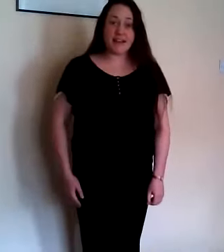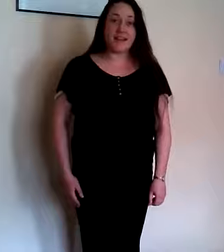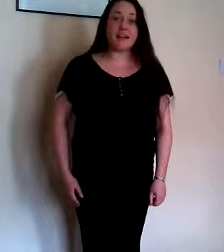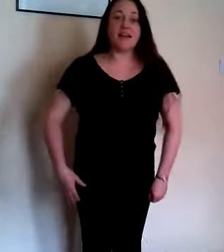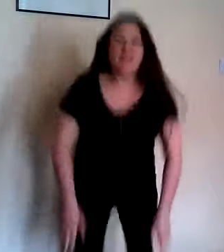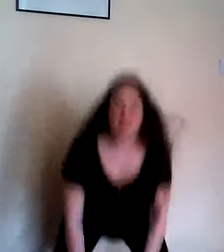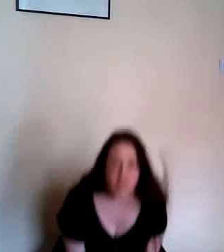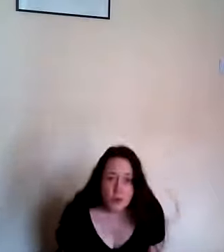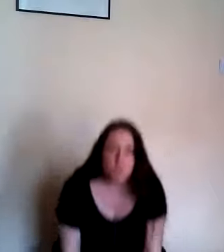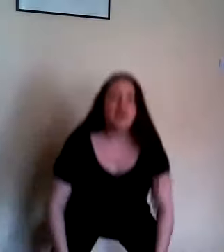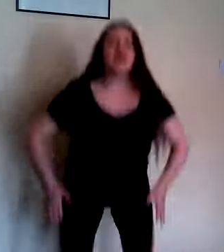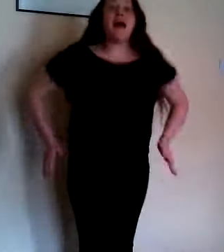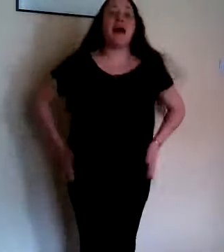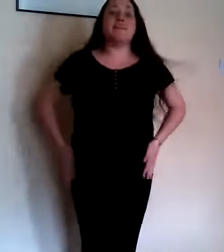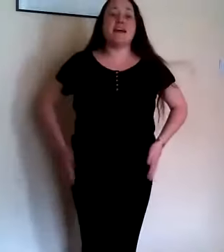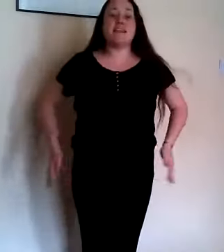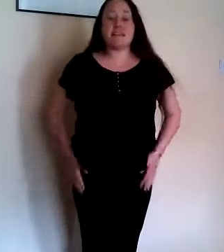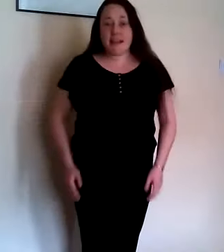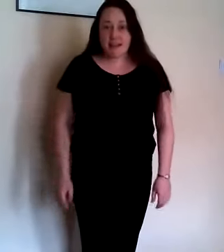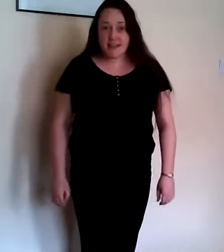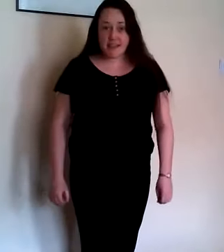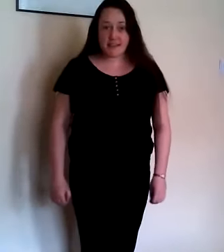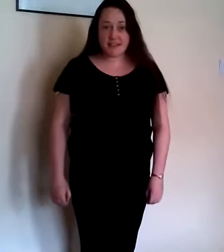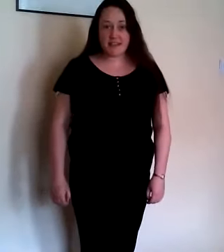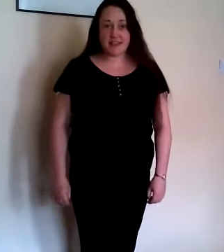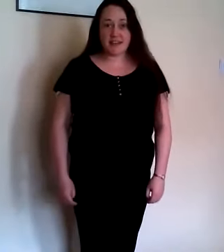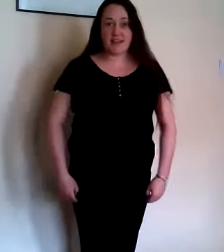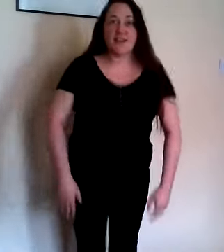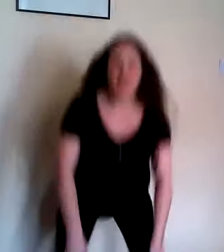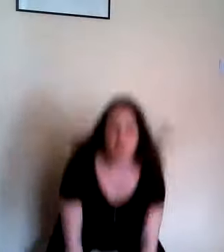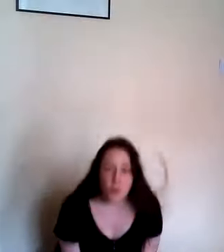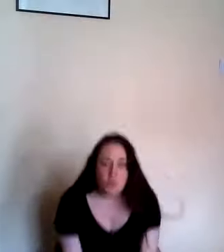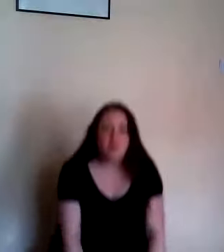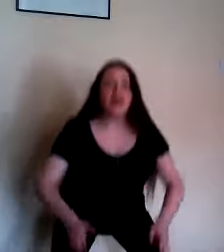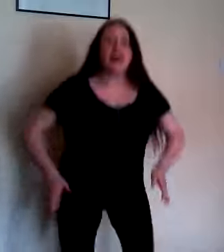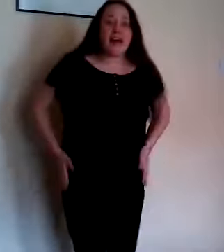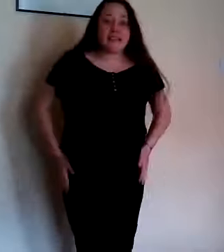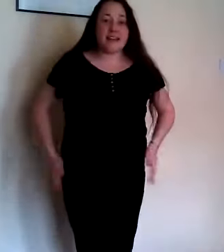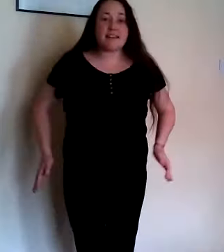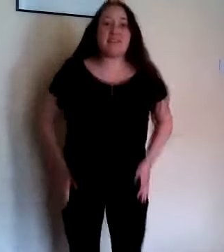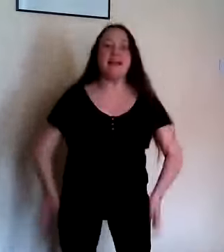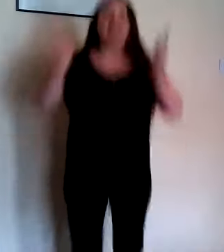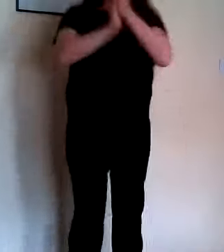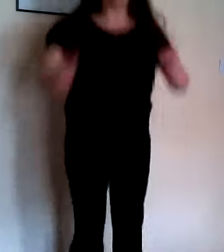kum adende, kum adende, hey!